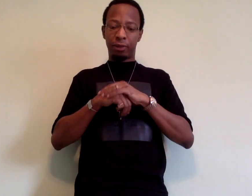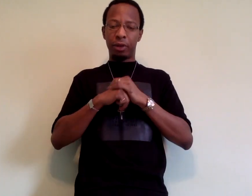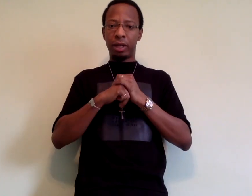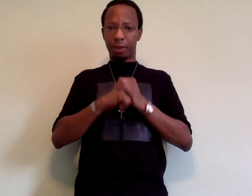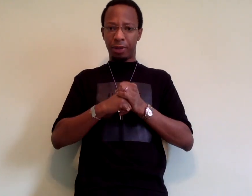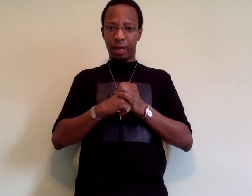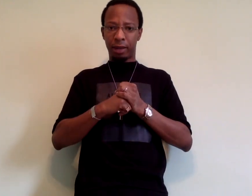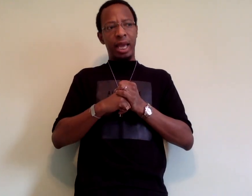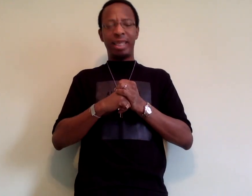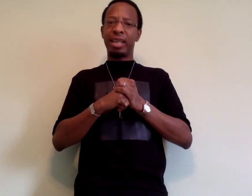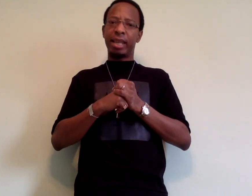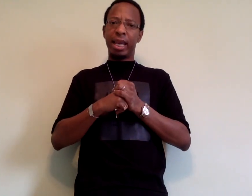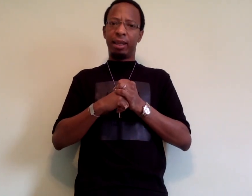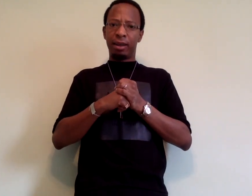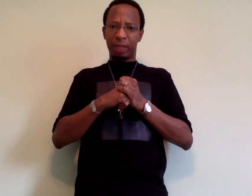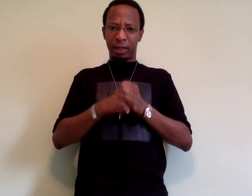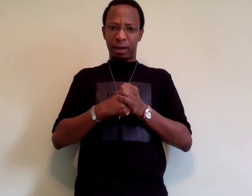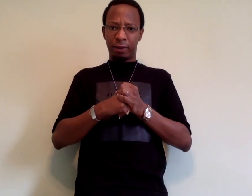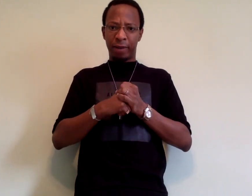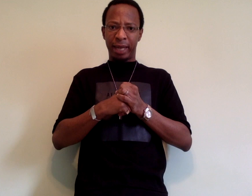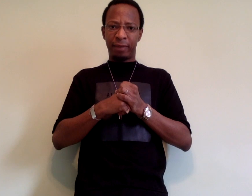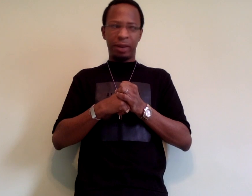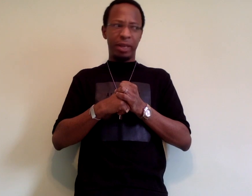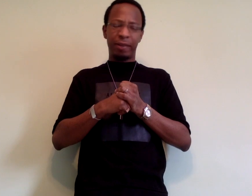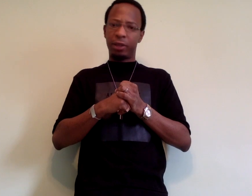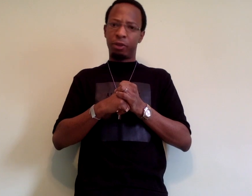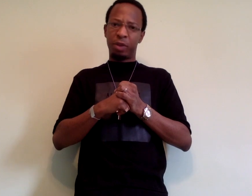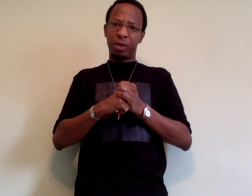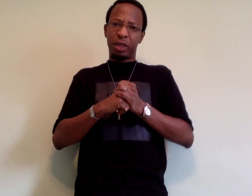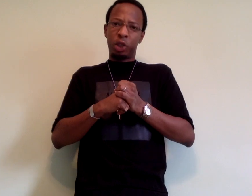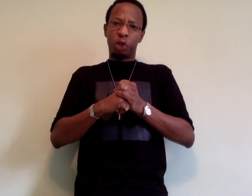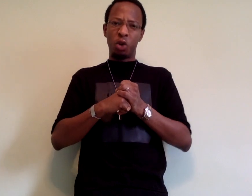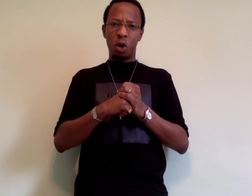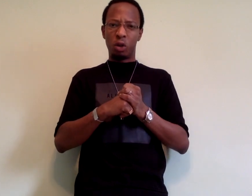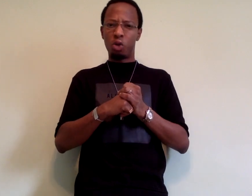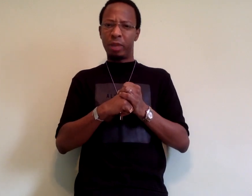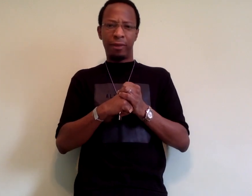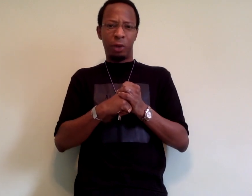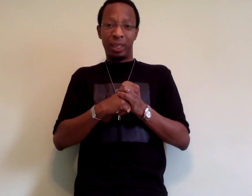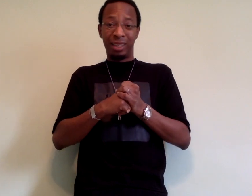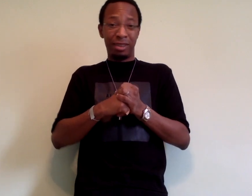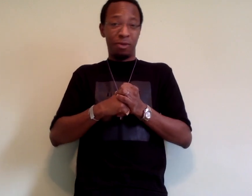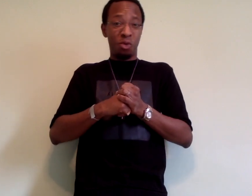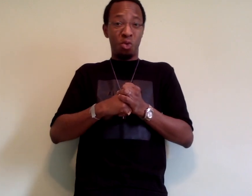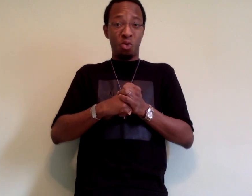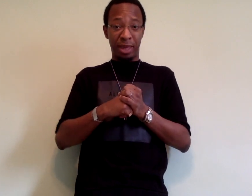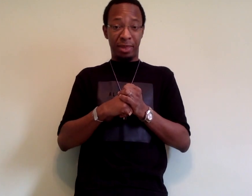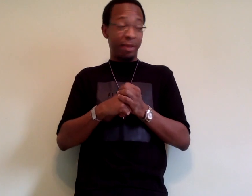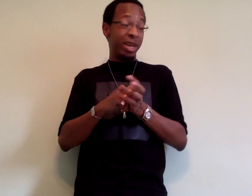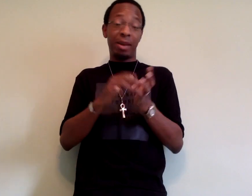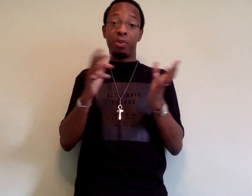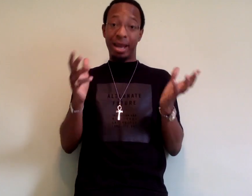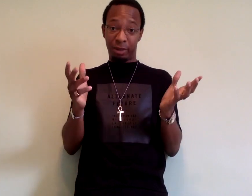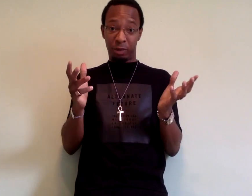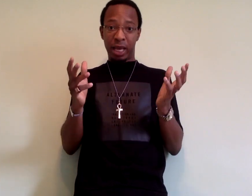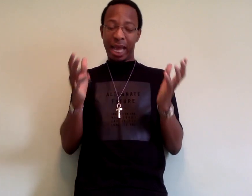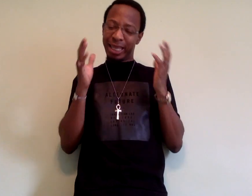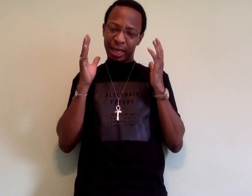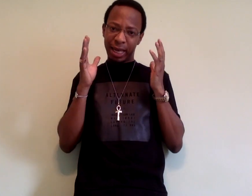For another thing, at the end of the day, love is love, and it's very difficult for people to control whom they fall in love with, if not impossible. At the end of the day,